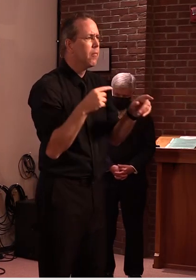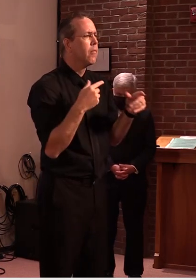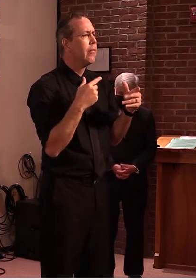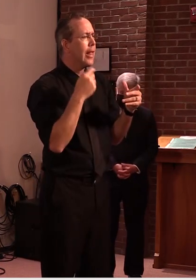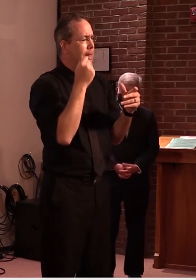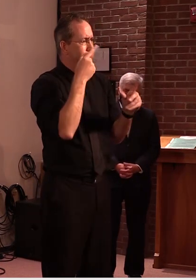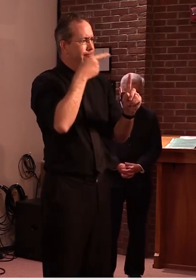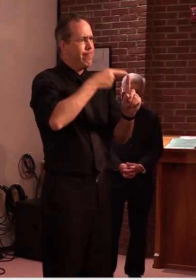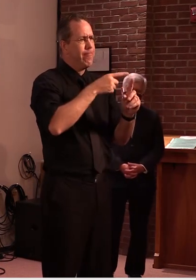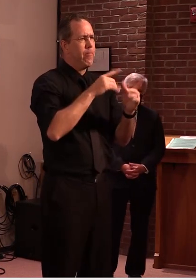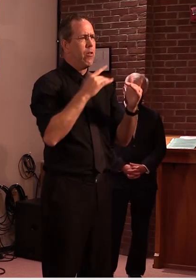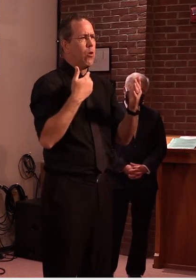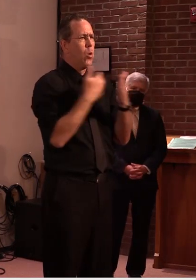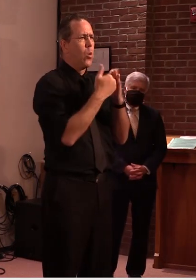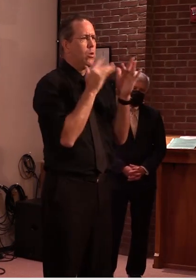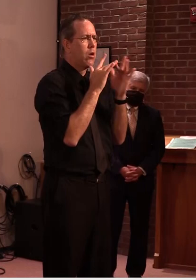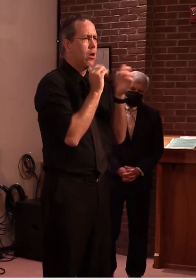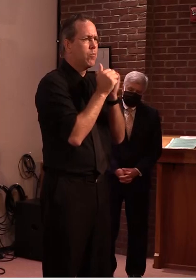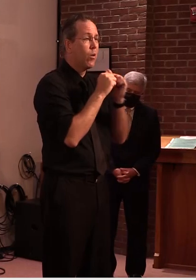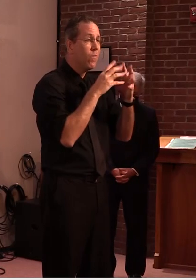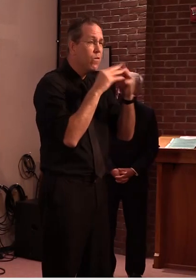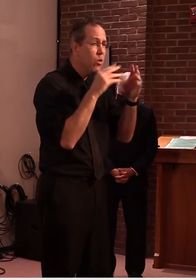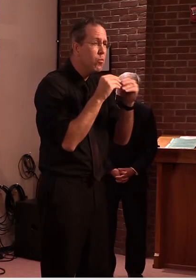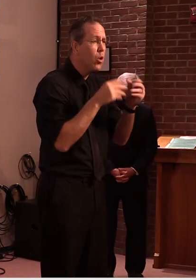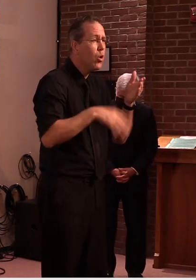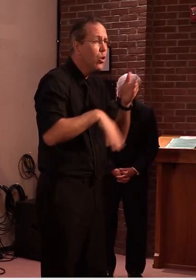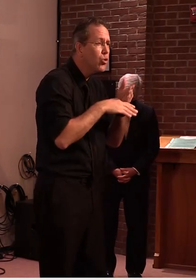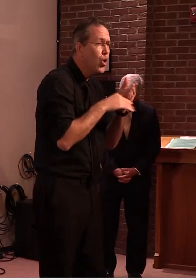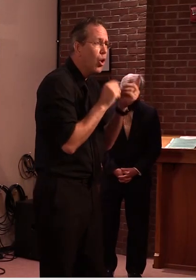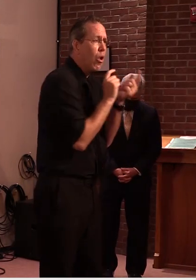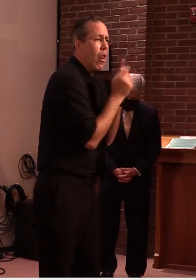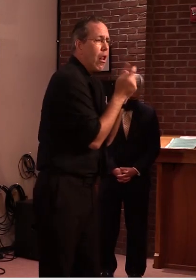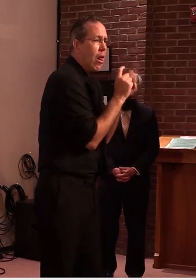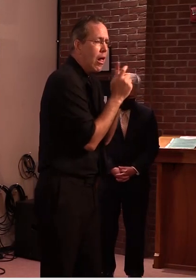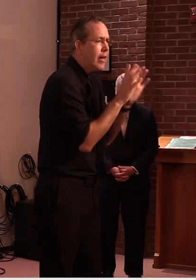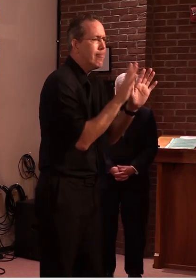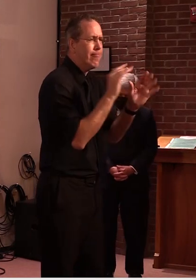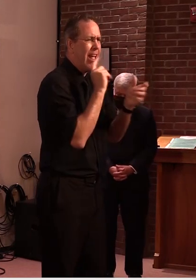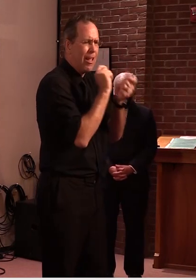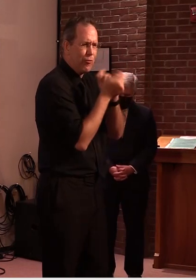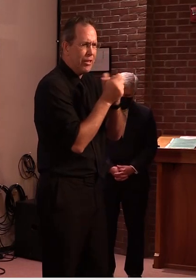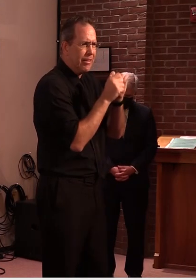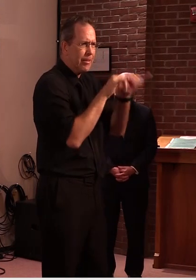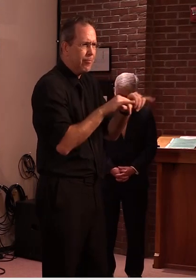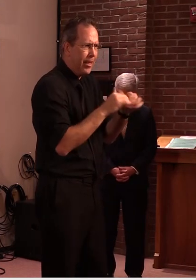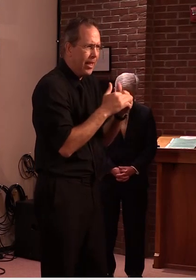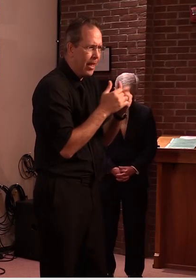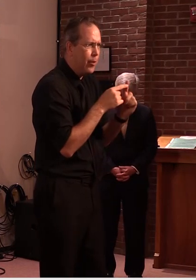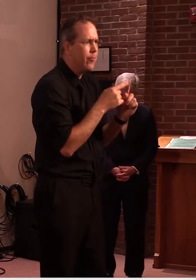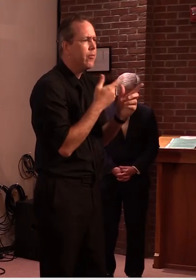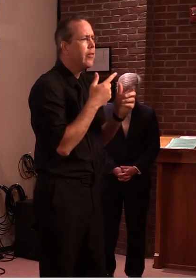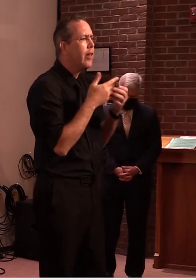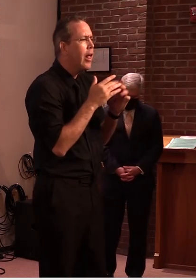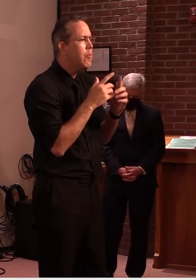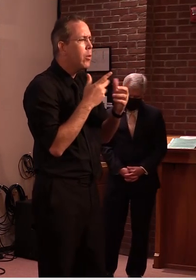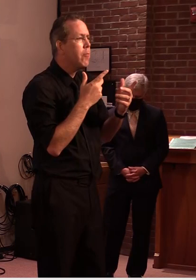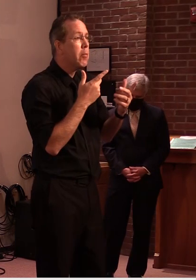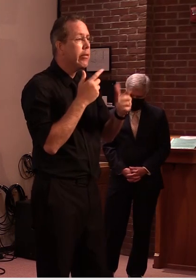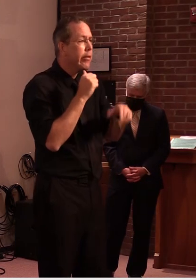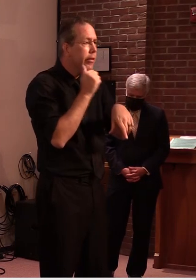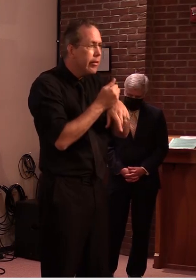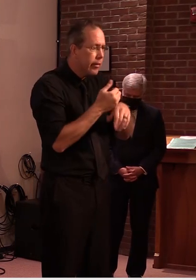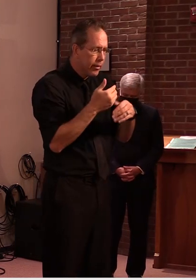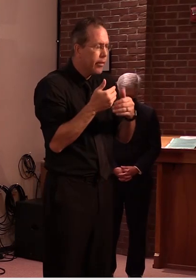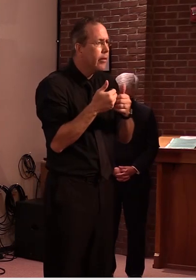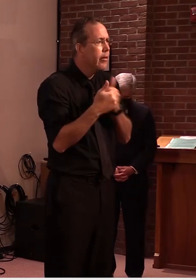looking at potential modifications that can ensure physical distancing to the extent it's practicable um and also